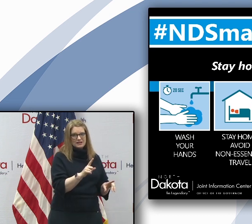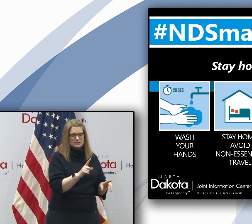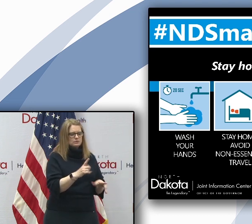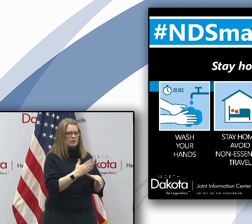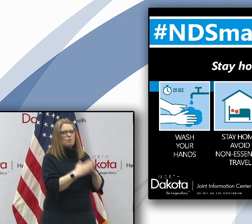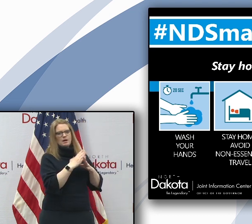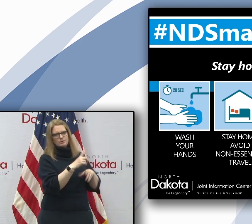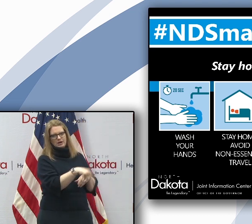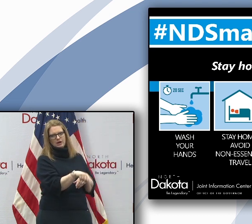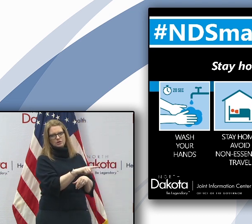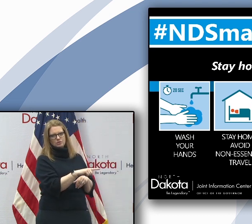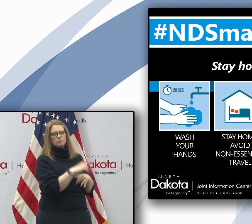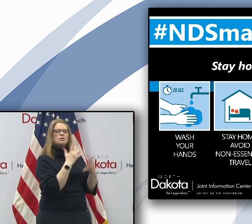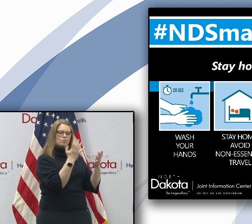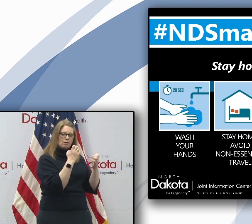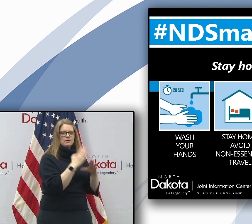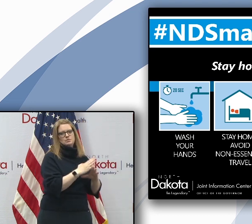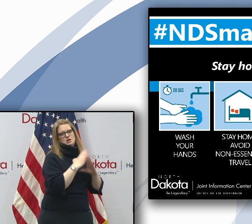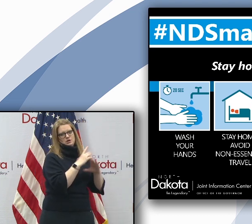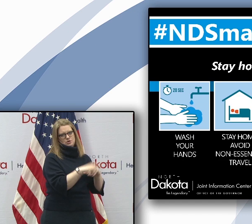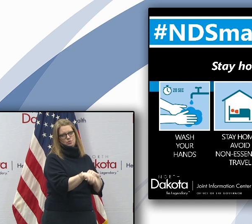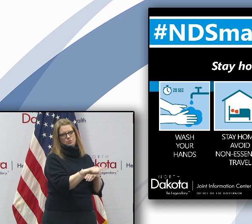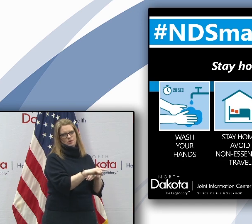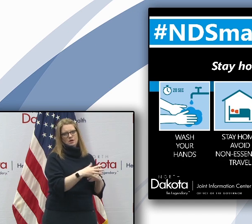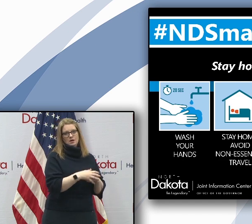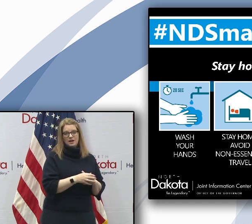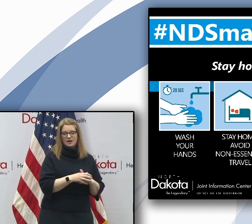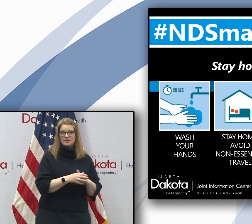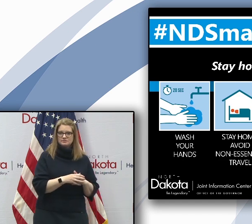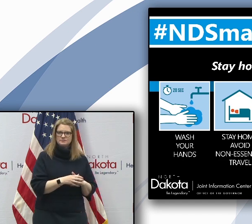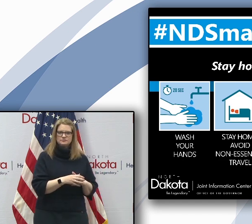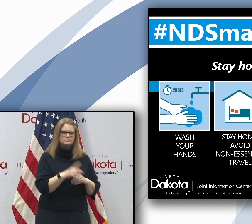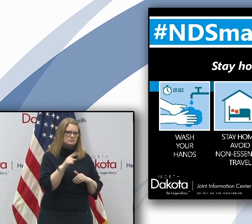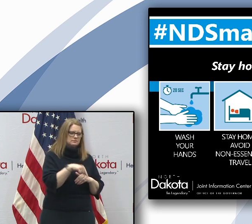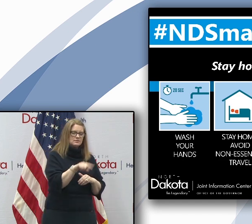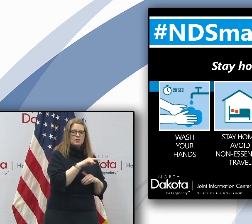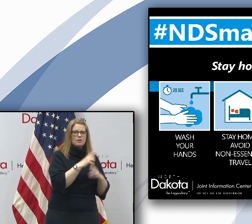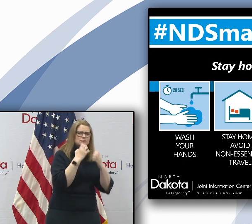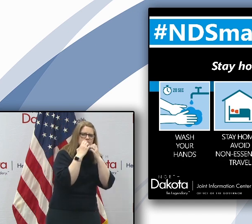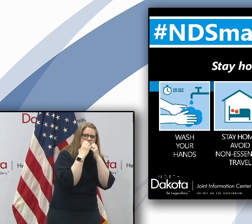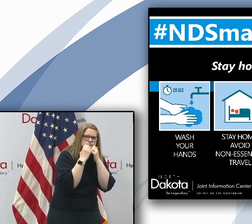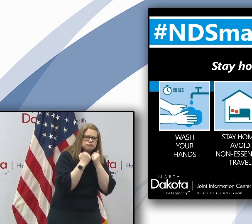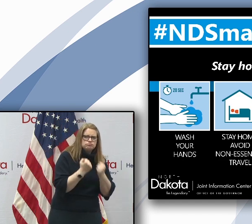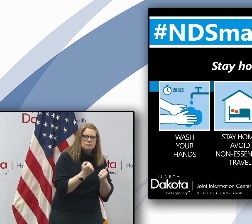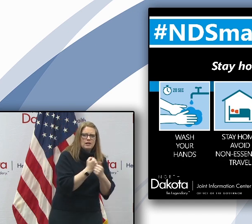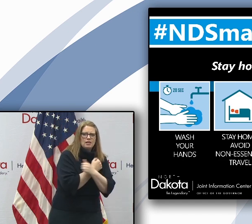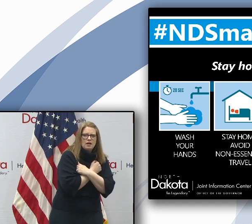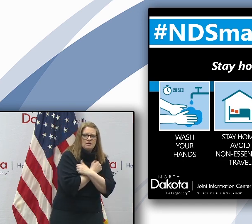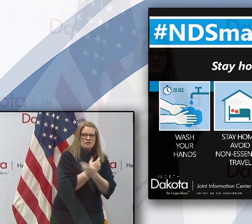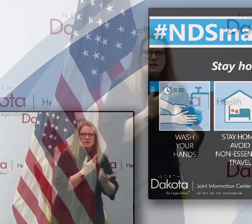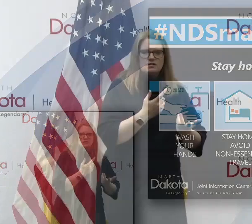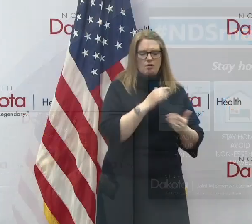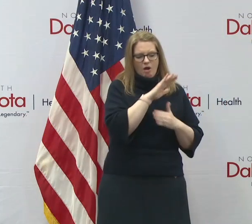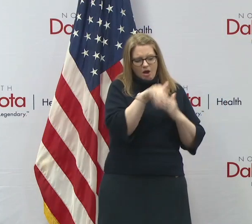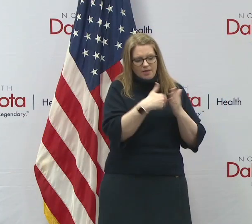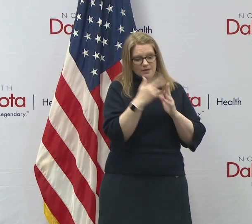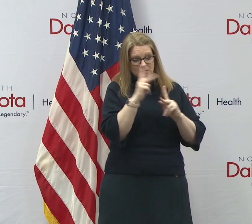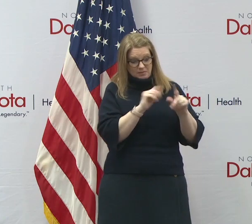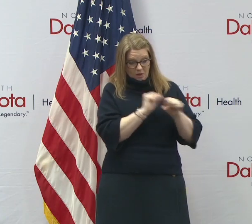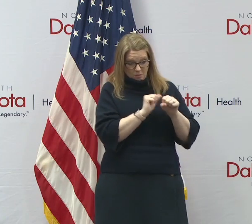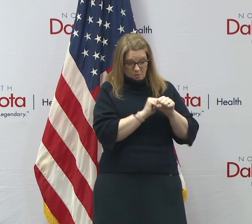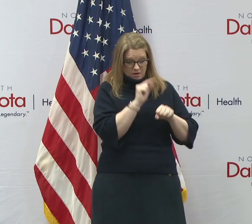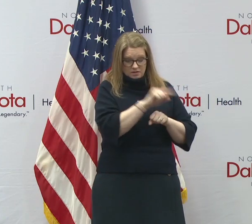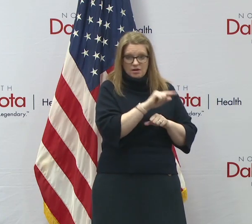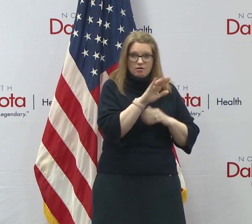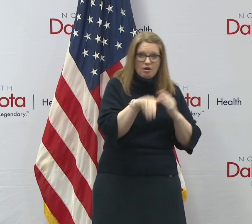try to protect you. And I'm sure you know, and they've let you know that you're all deeply loved and we want to thank all those caregivers and workers that